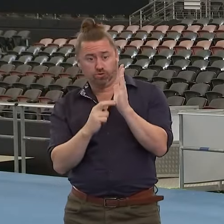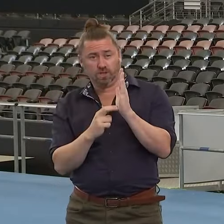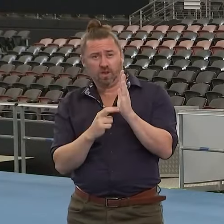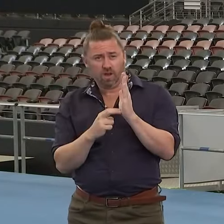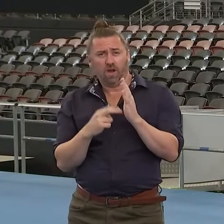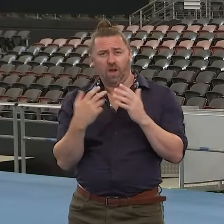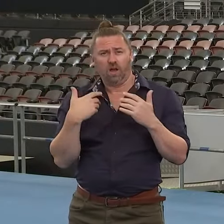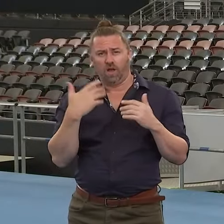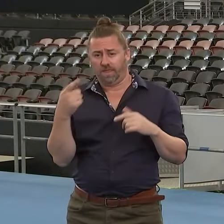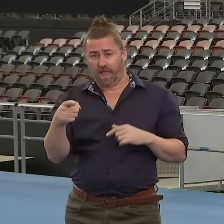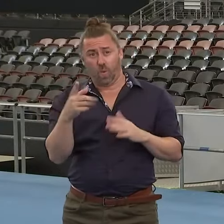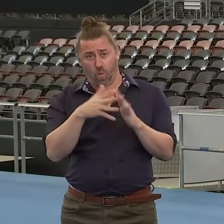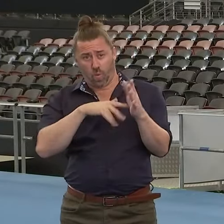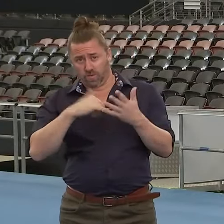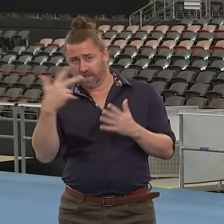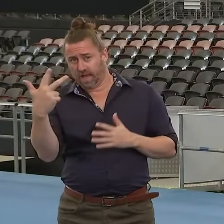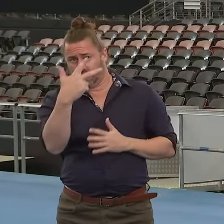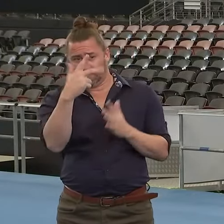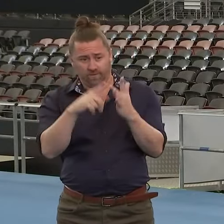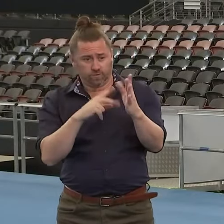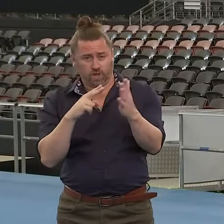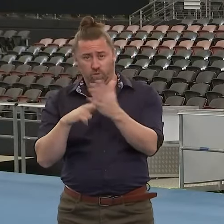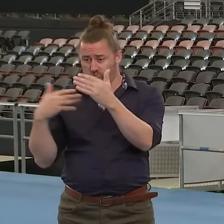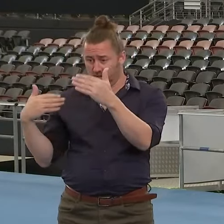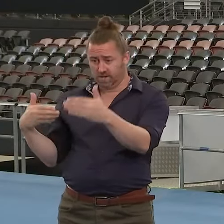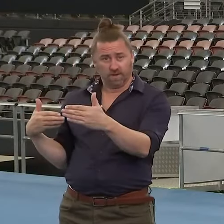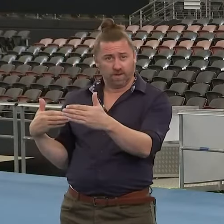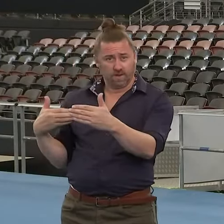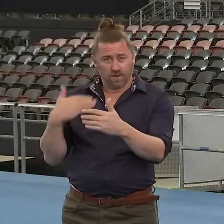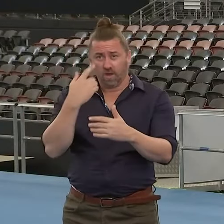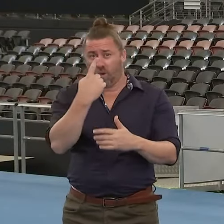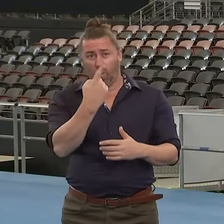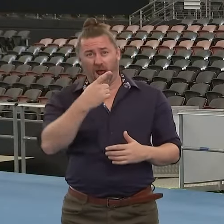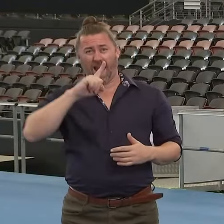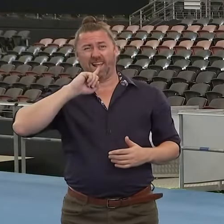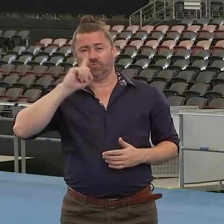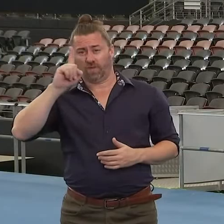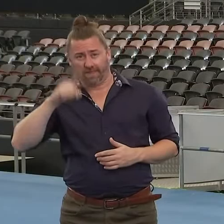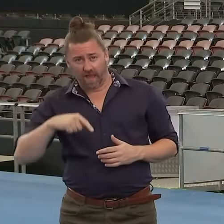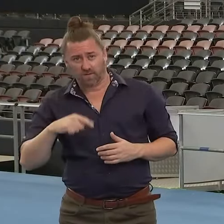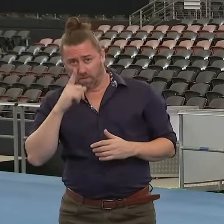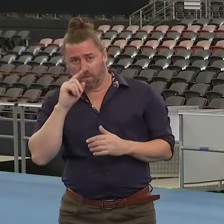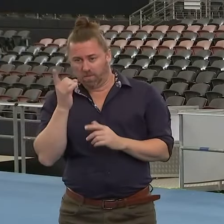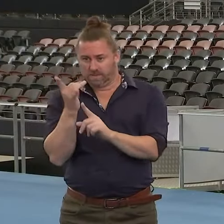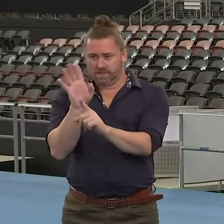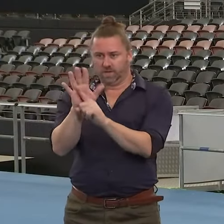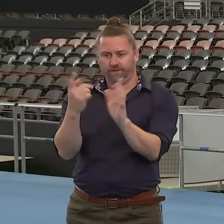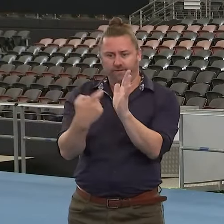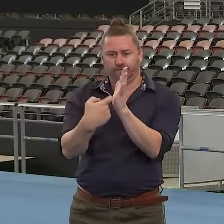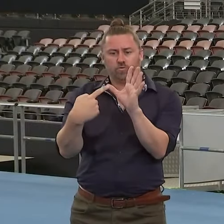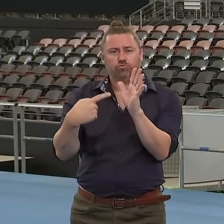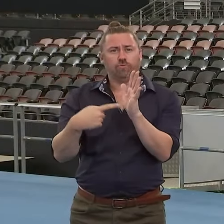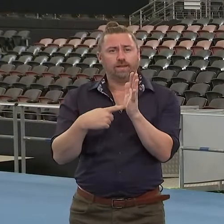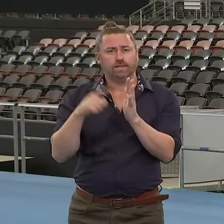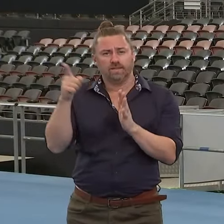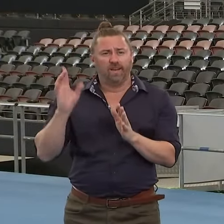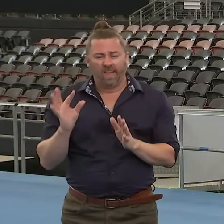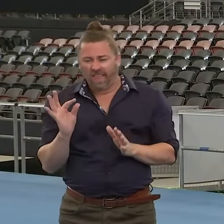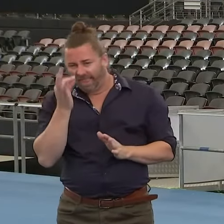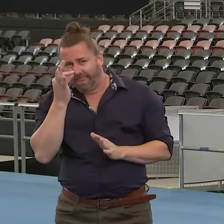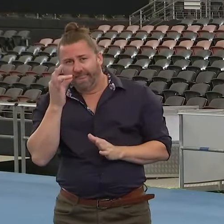up the register on the 8th of January. So over 100,000 positive tests that people have taken at home and registered. I thank